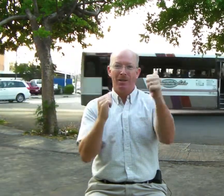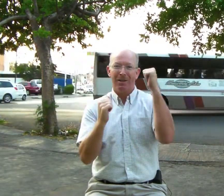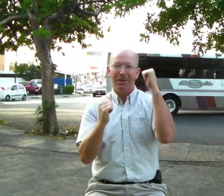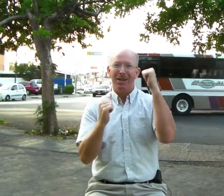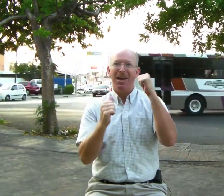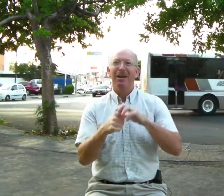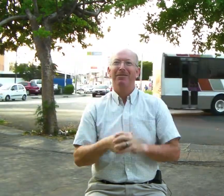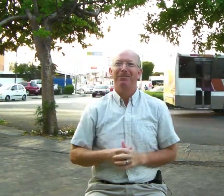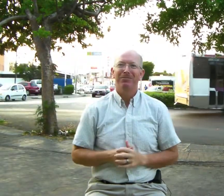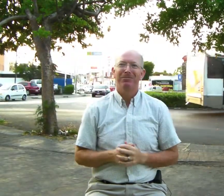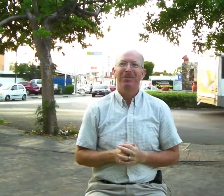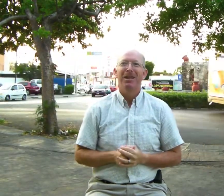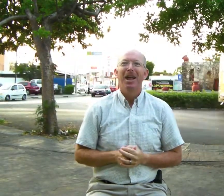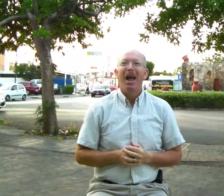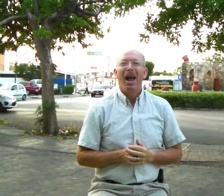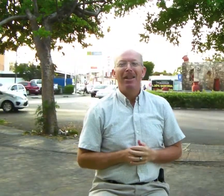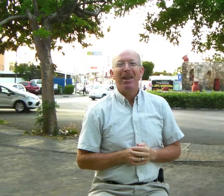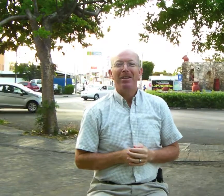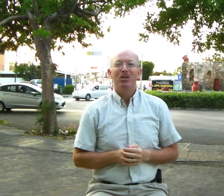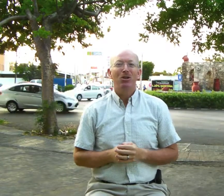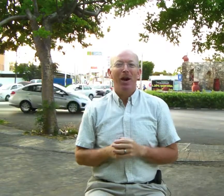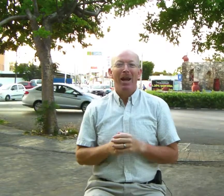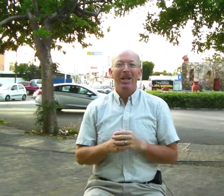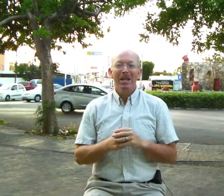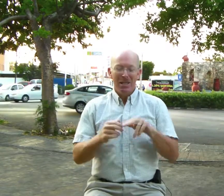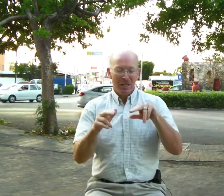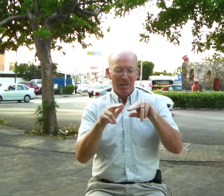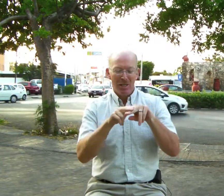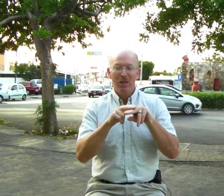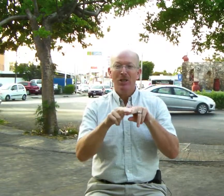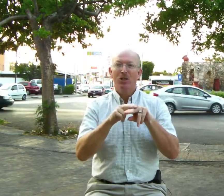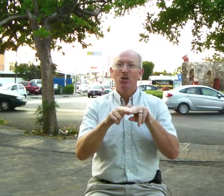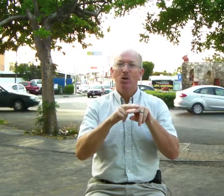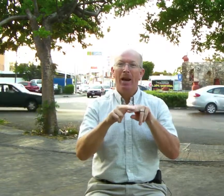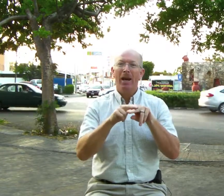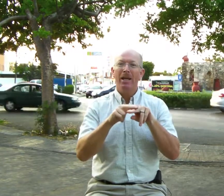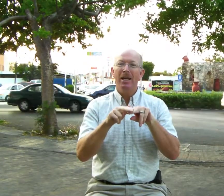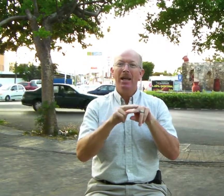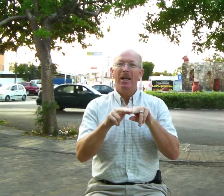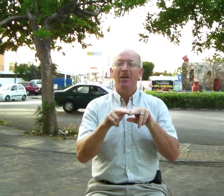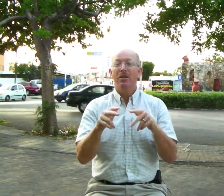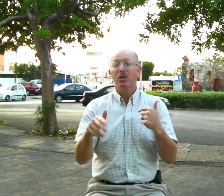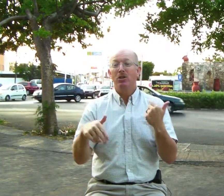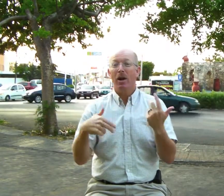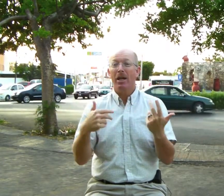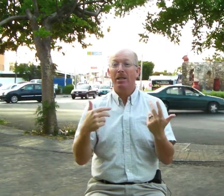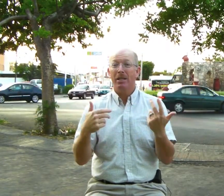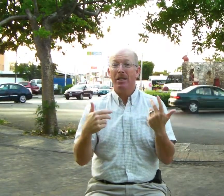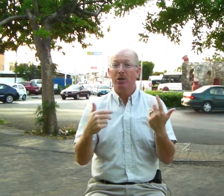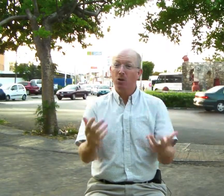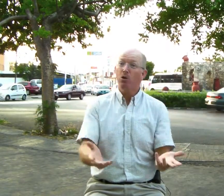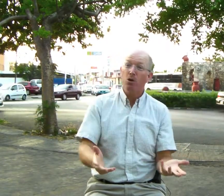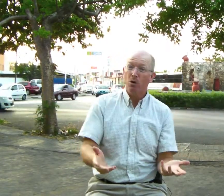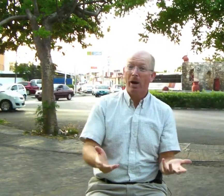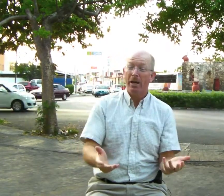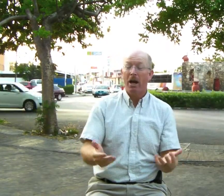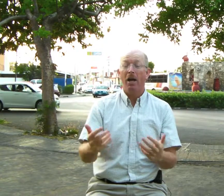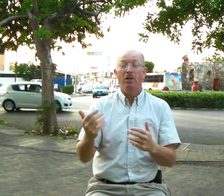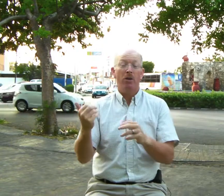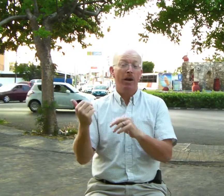like that. And then train, train. Now this is train as in a choo-choo train, not train